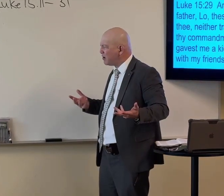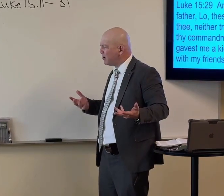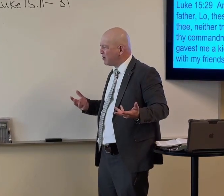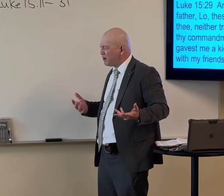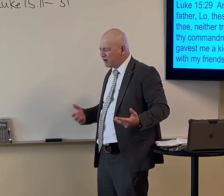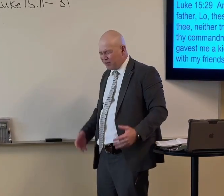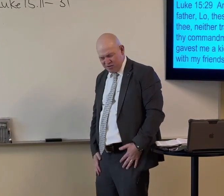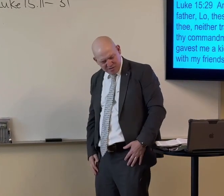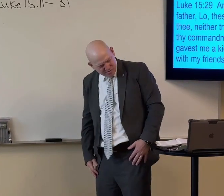perfect.